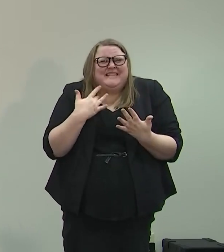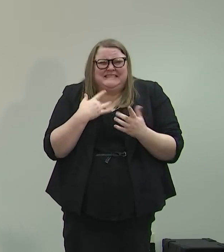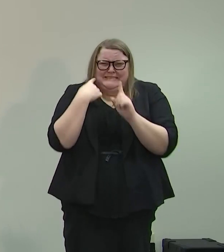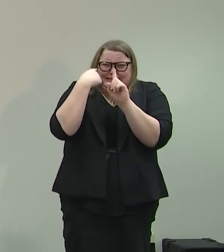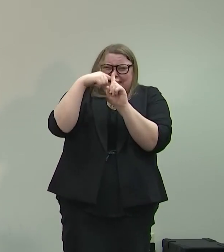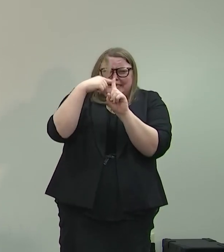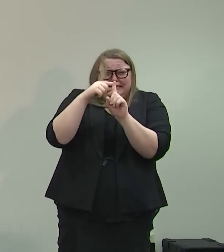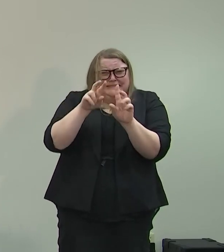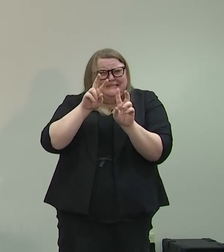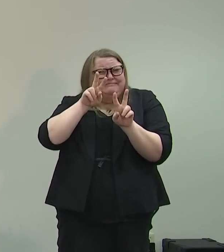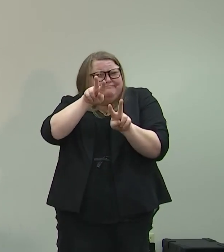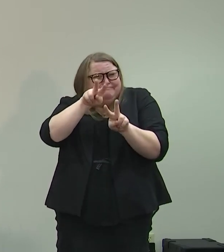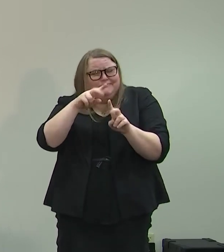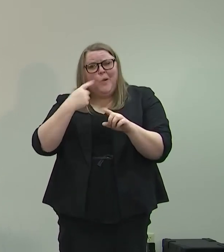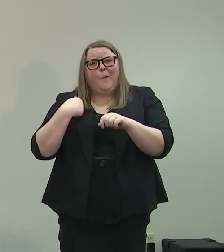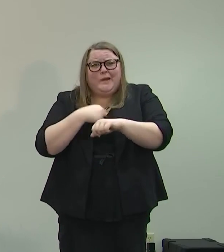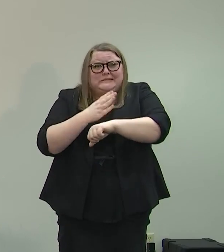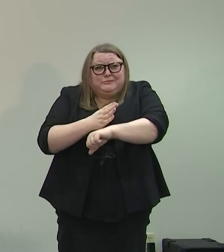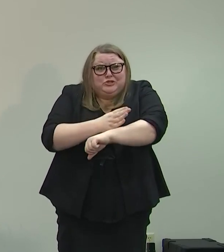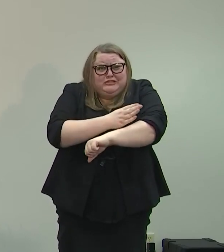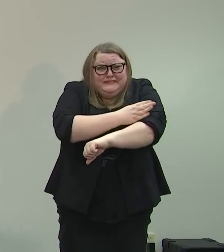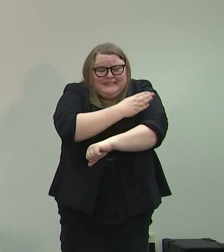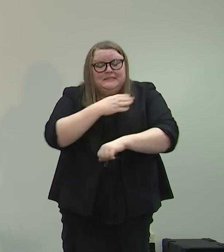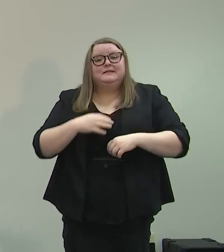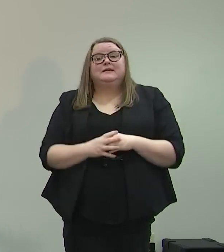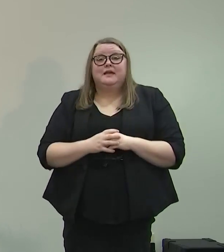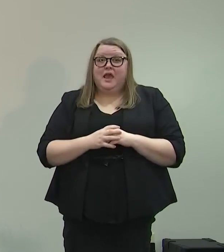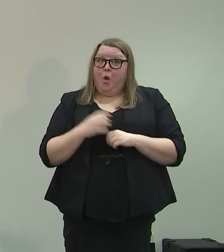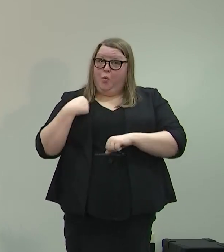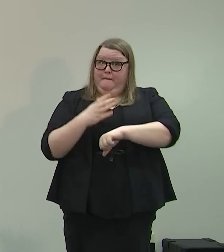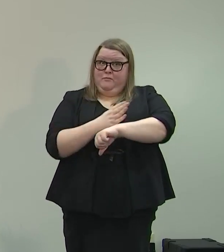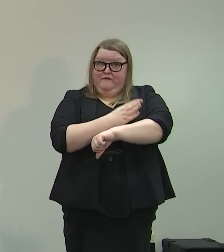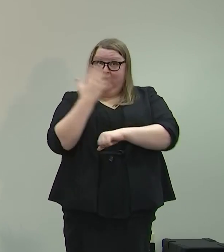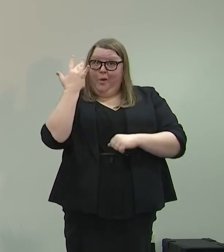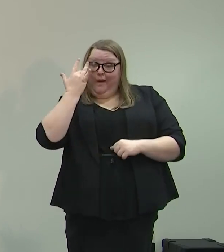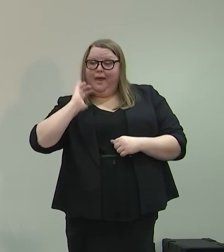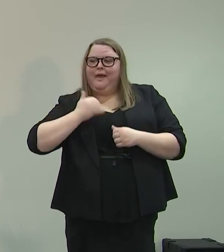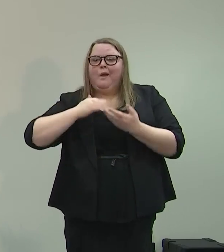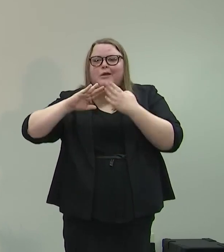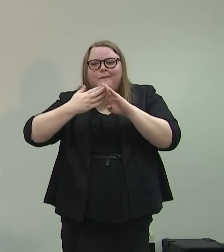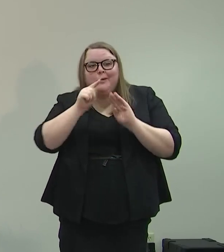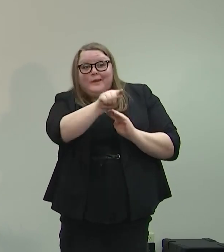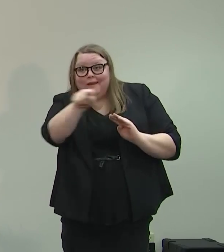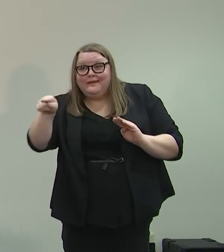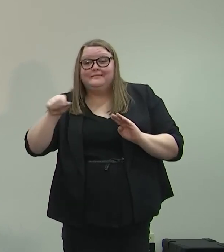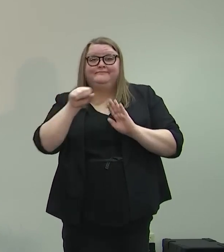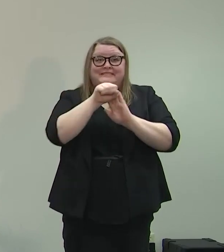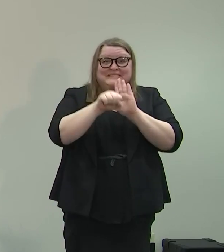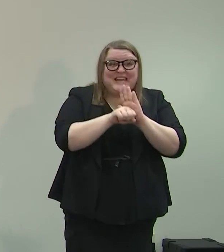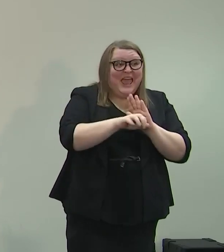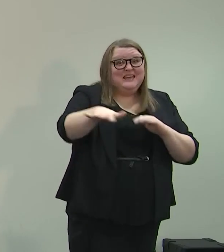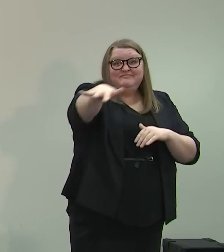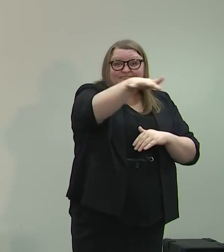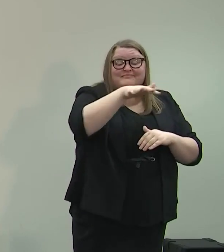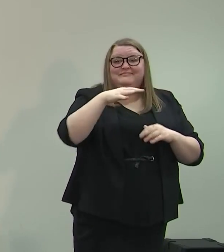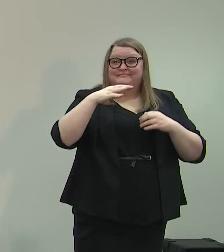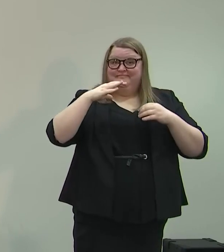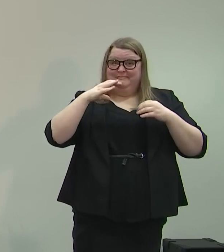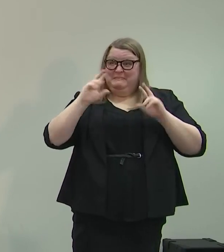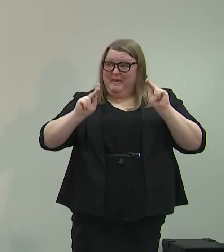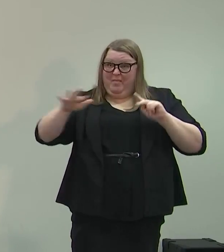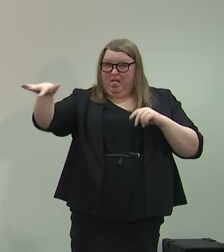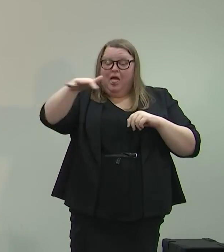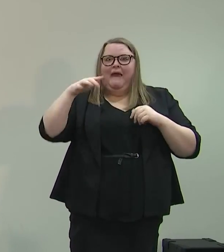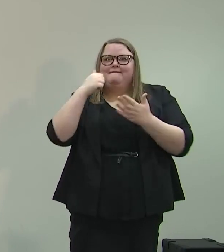We're moving in the right direction, and we're moving in the right direction because our community, our state, our citizens have participated, and they've helped.